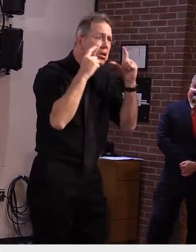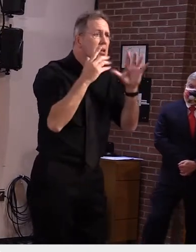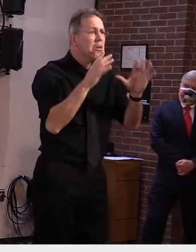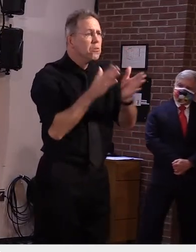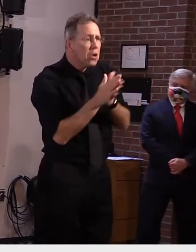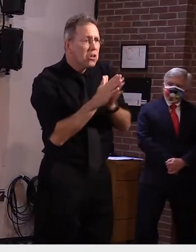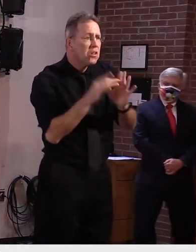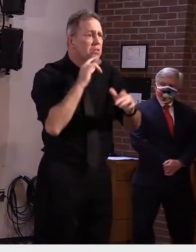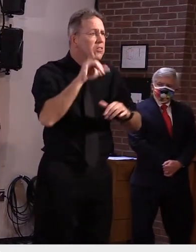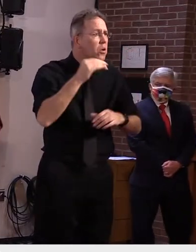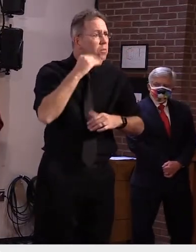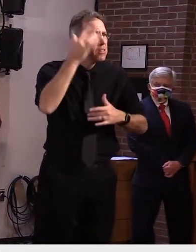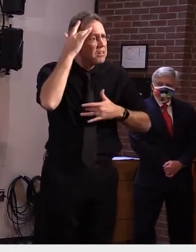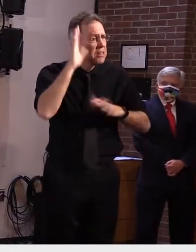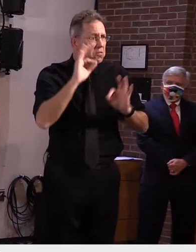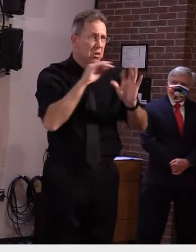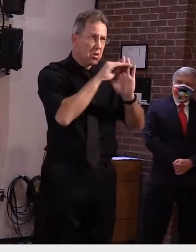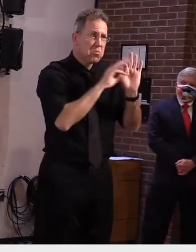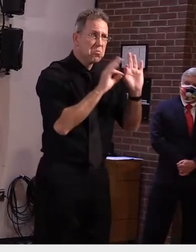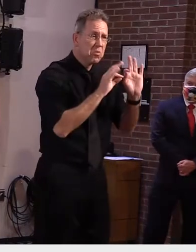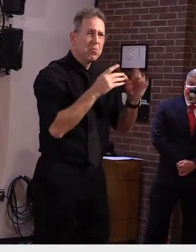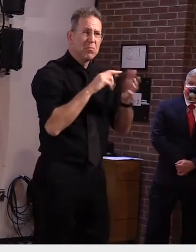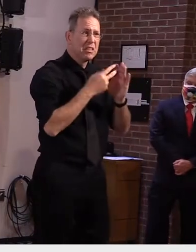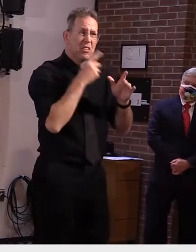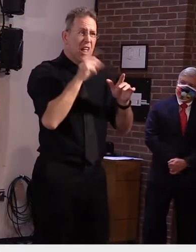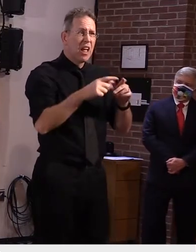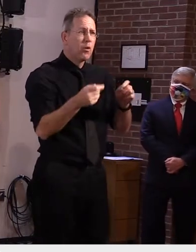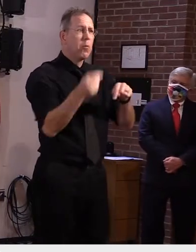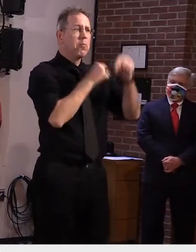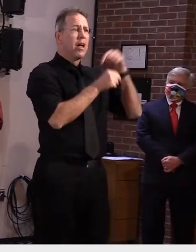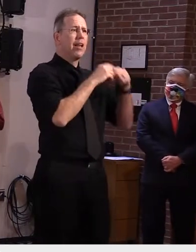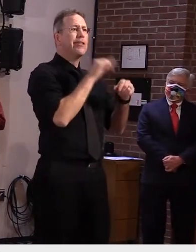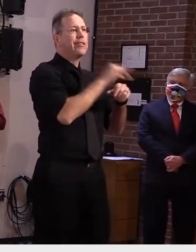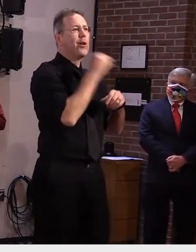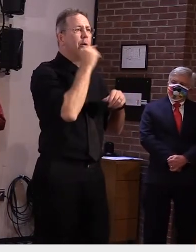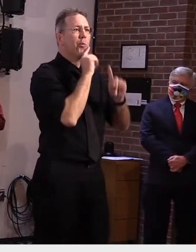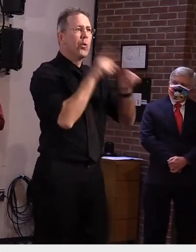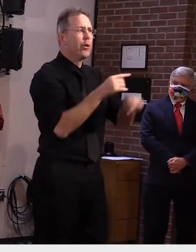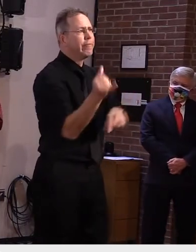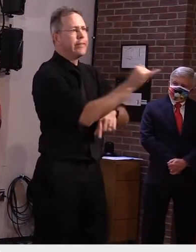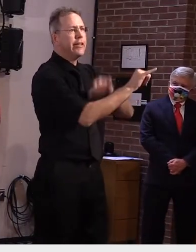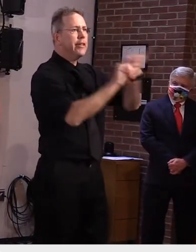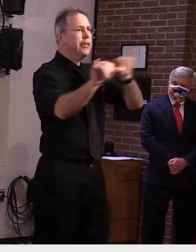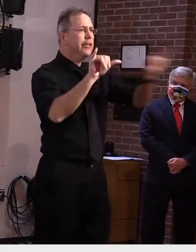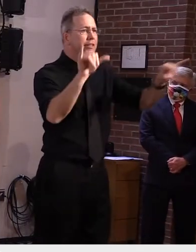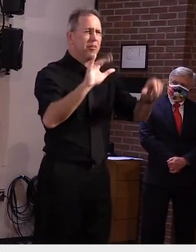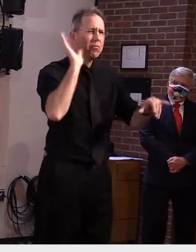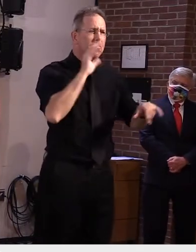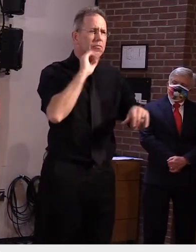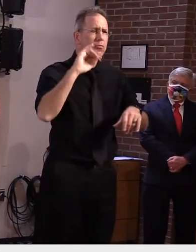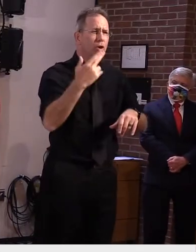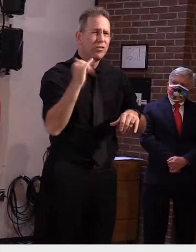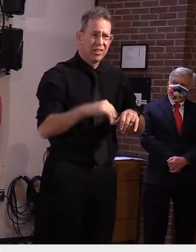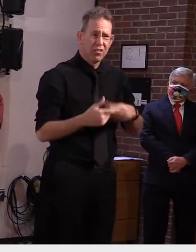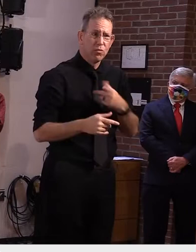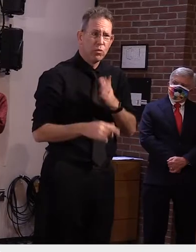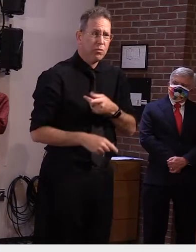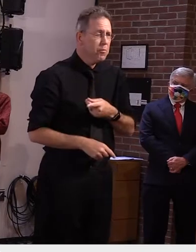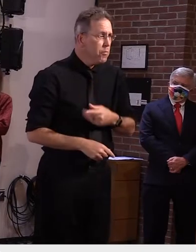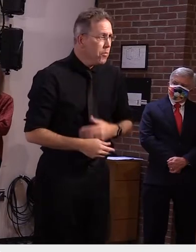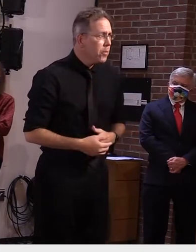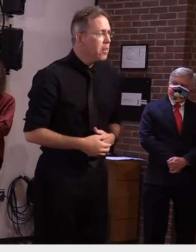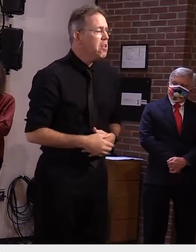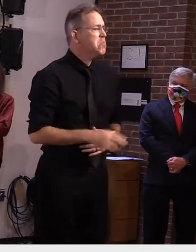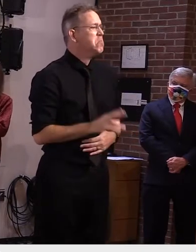little lax at this point in some areas some some are doing everything right but we you know they're getting complacent um and